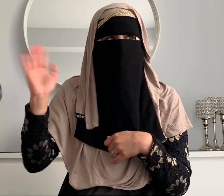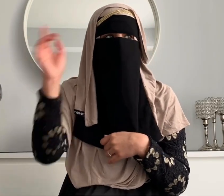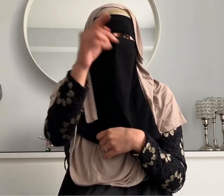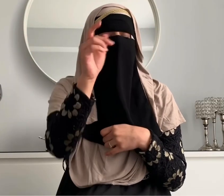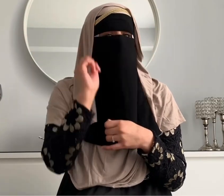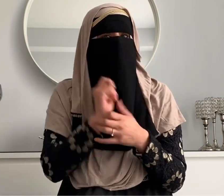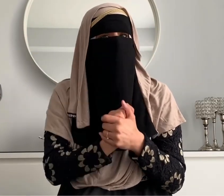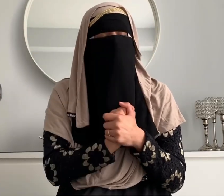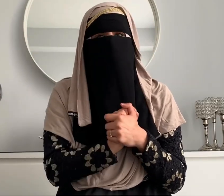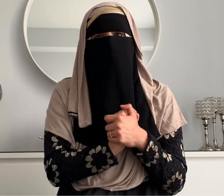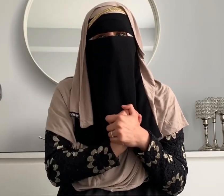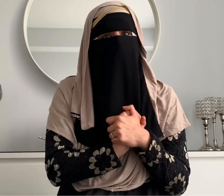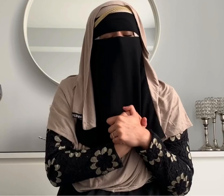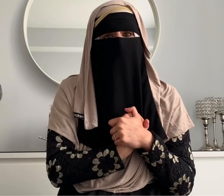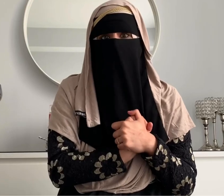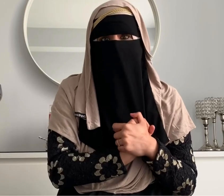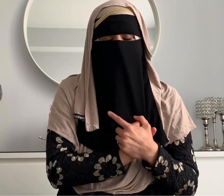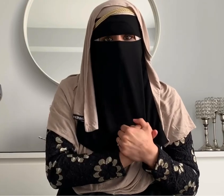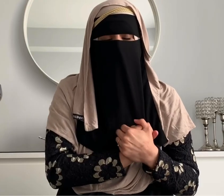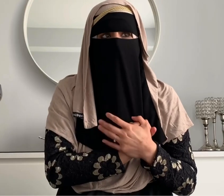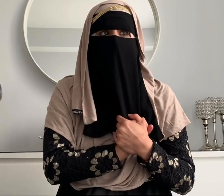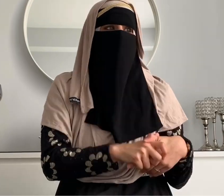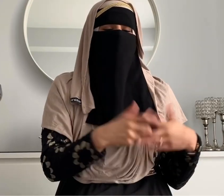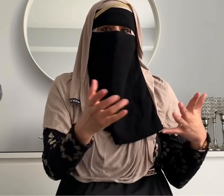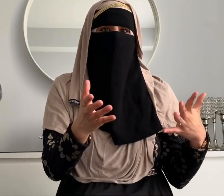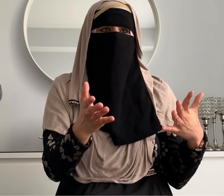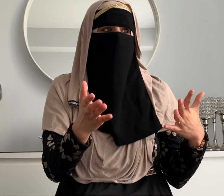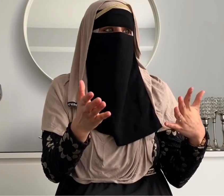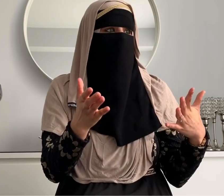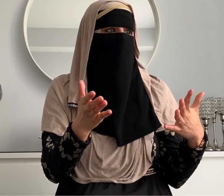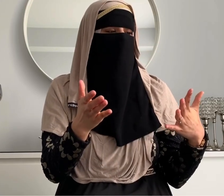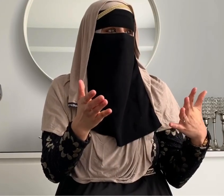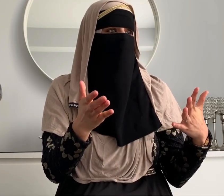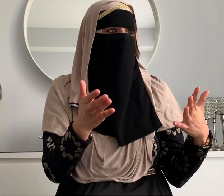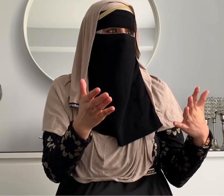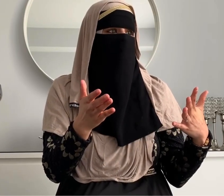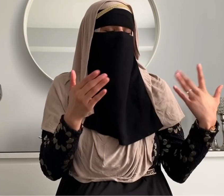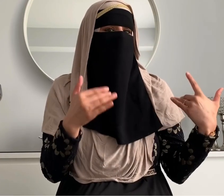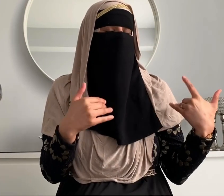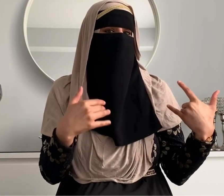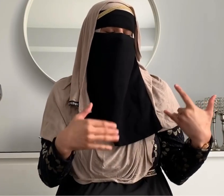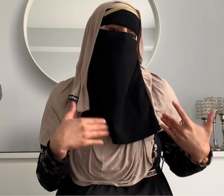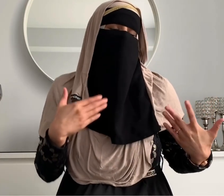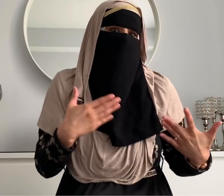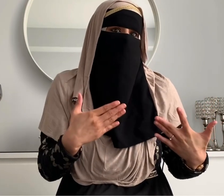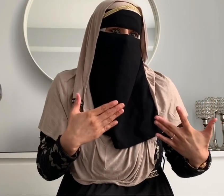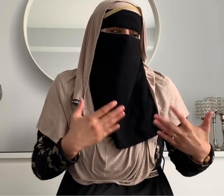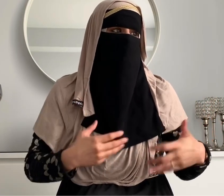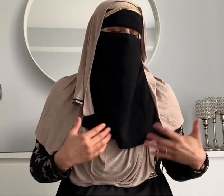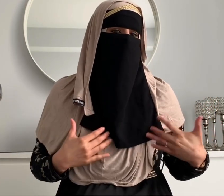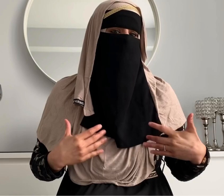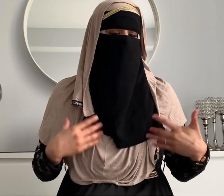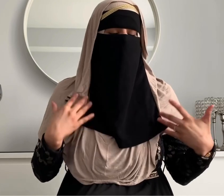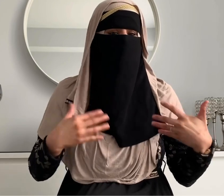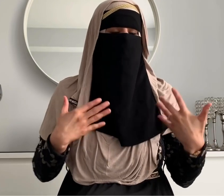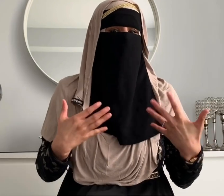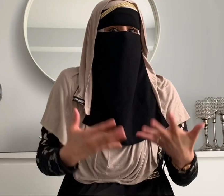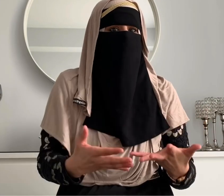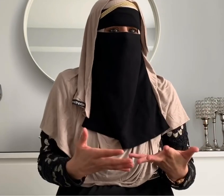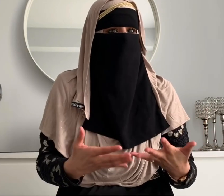that's an indicator that they're ready as well another sign would be to pick up on if they're getting frustrated they're not able to get their thoughts across